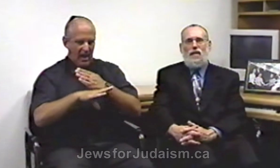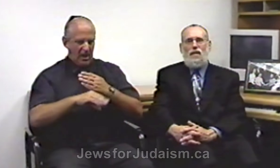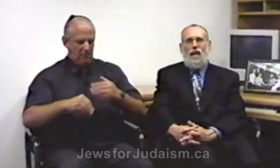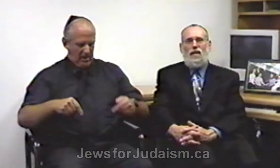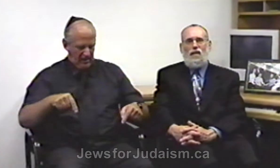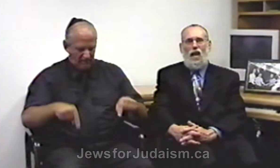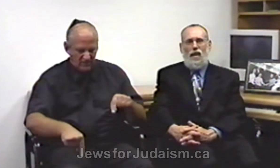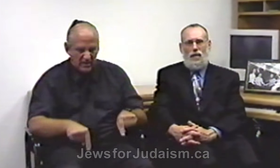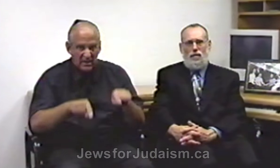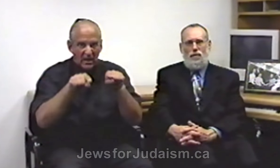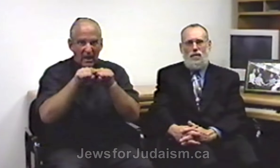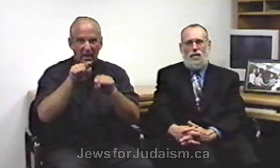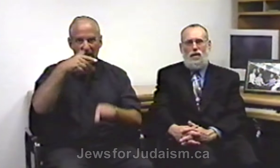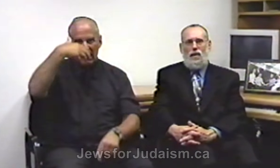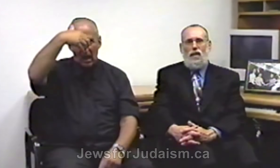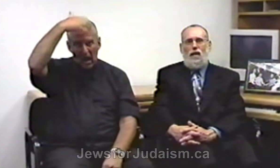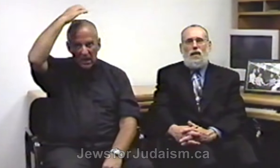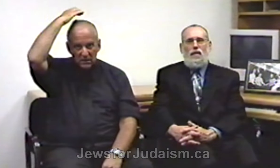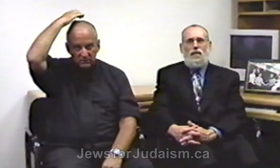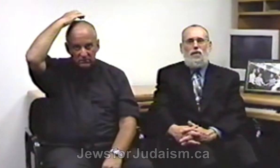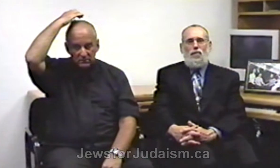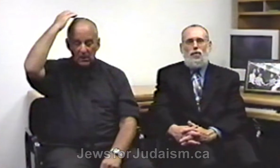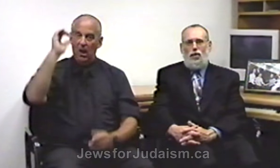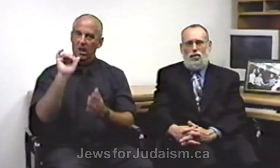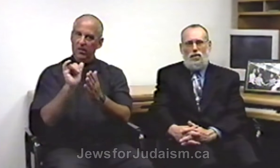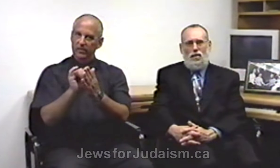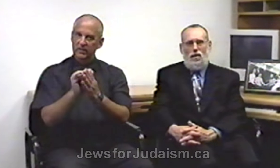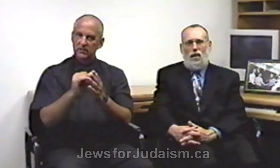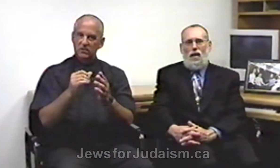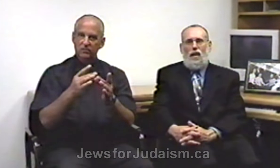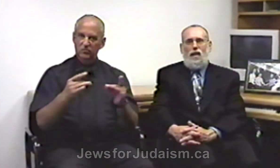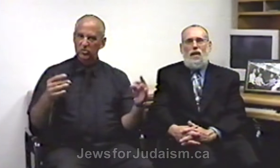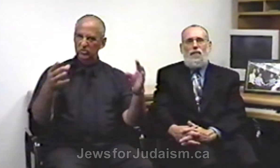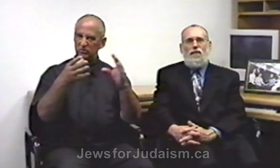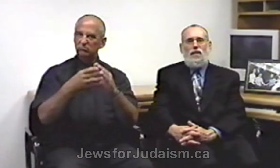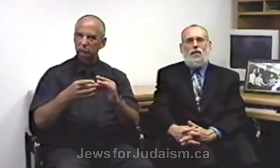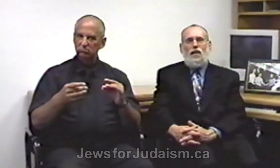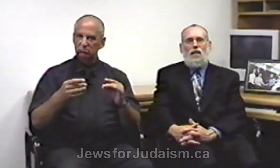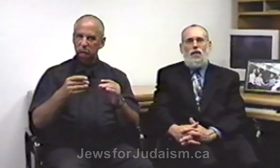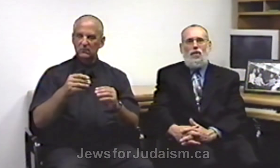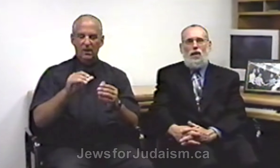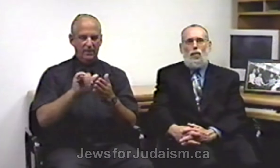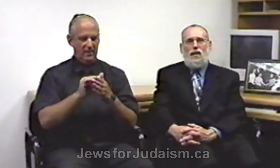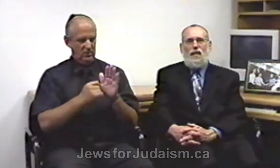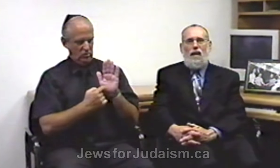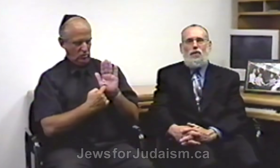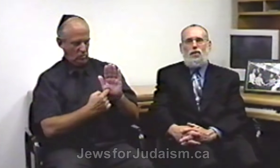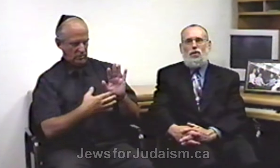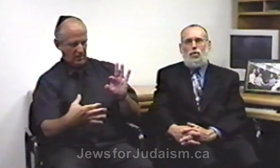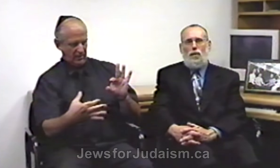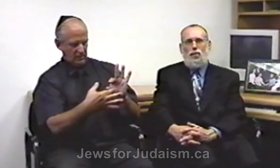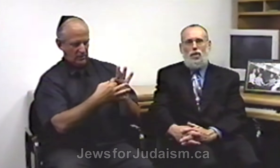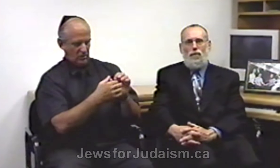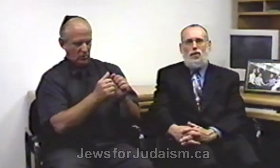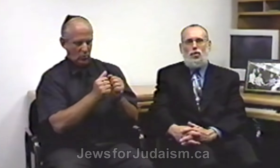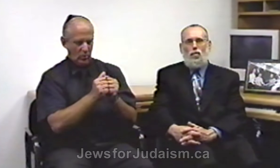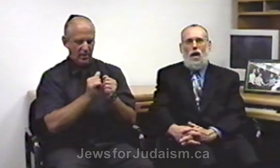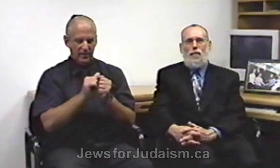like a lion. This verse fits clearly with David's description of describing